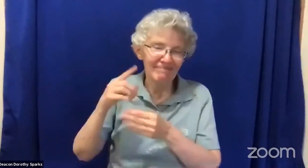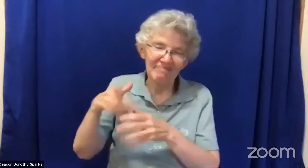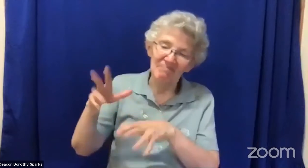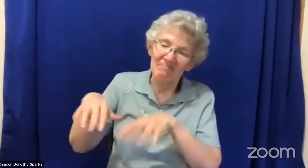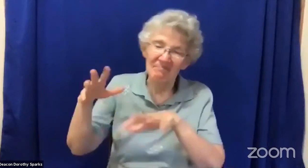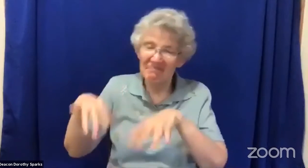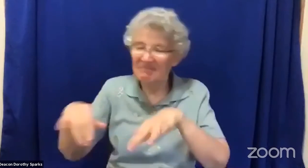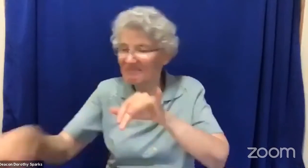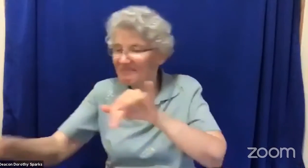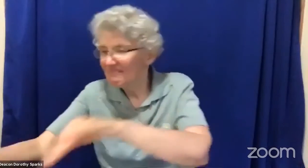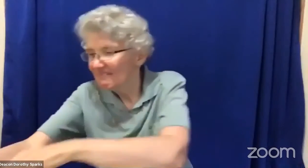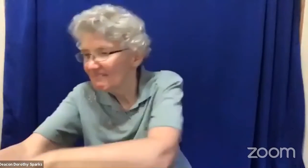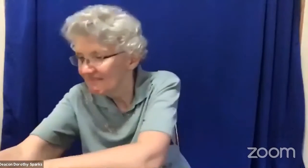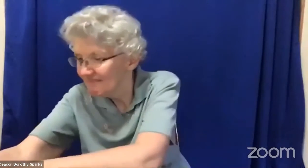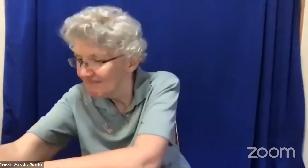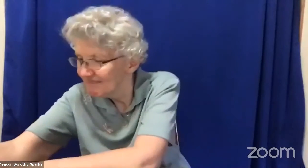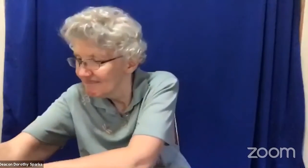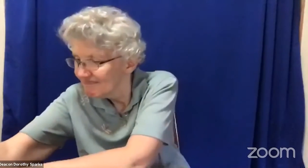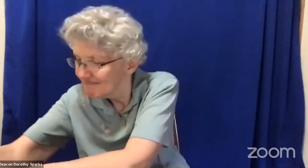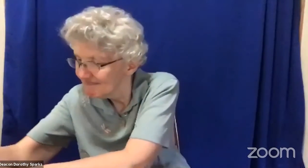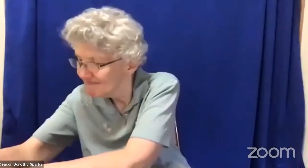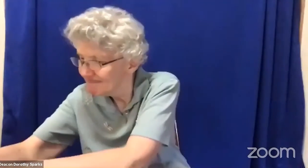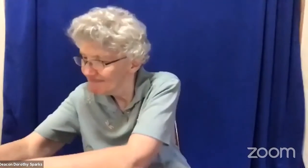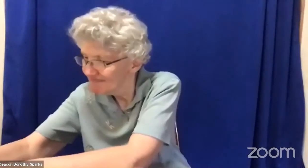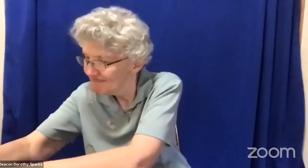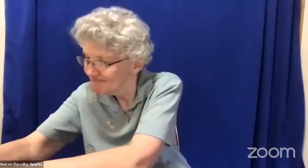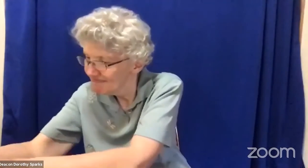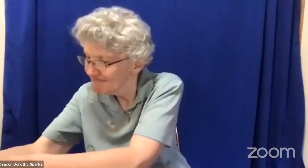community has experienced oppression and violence.